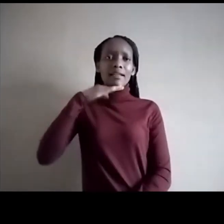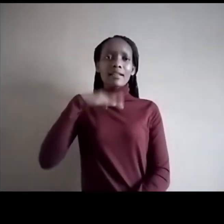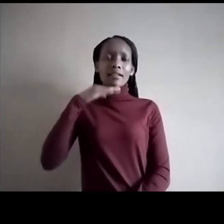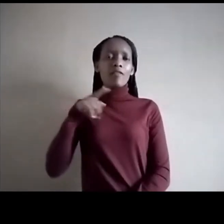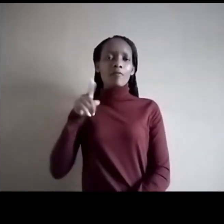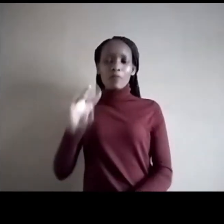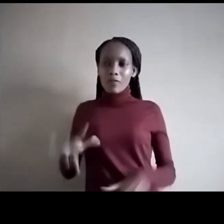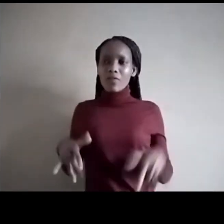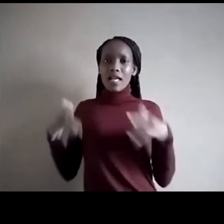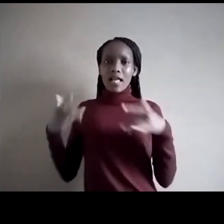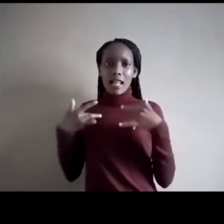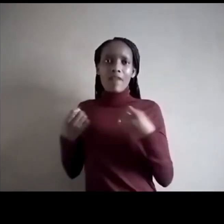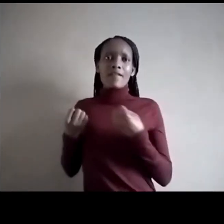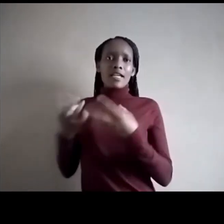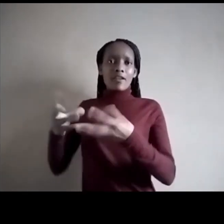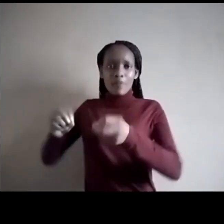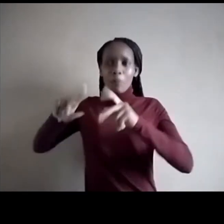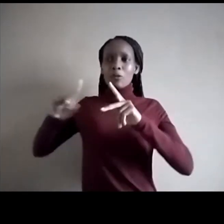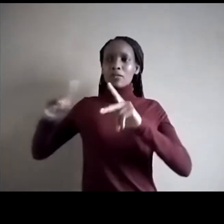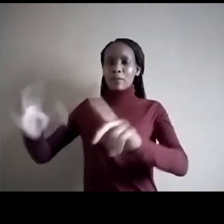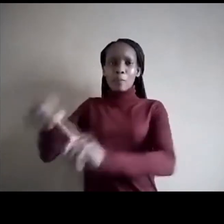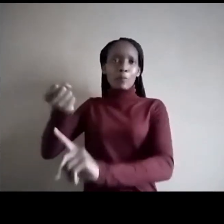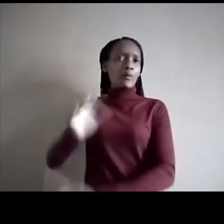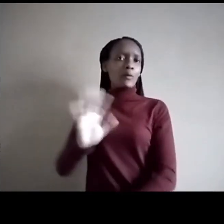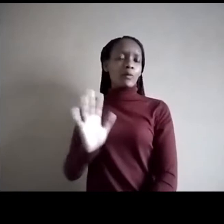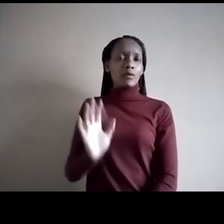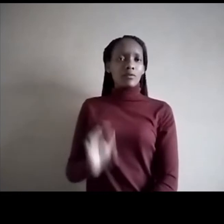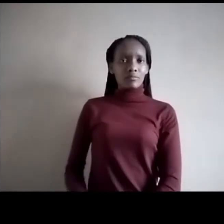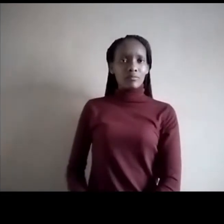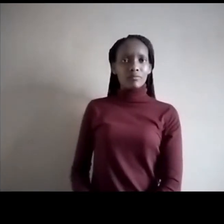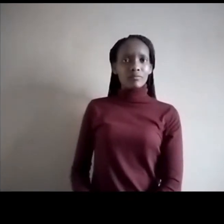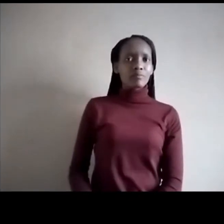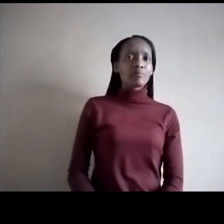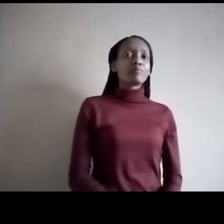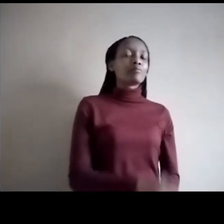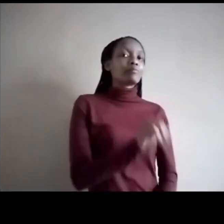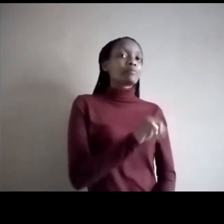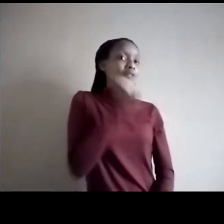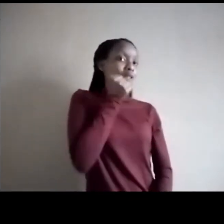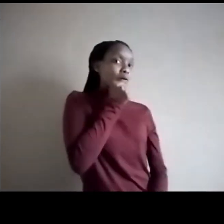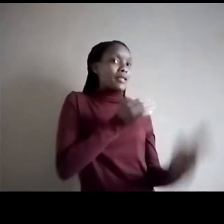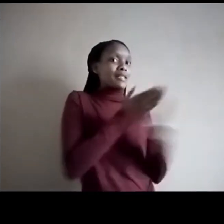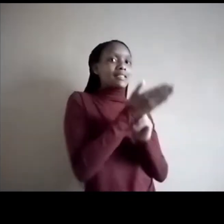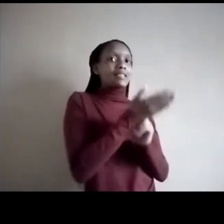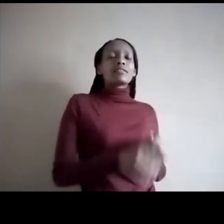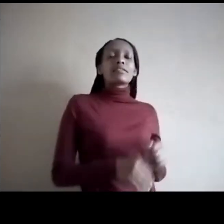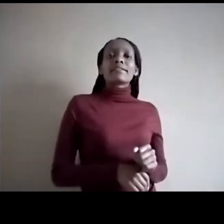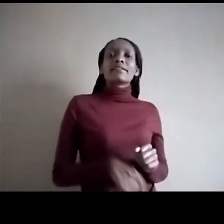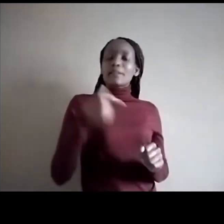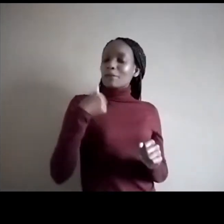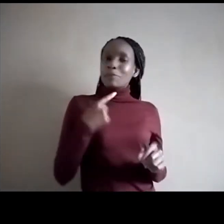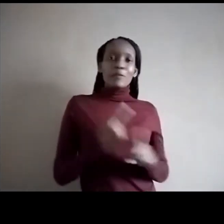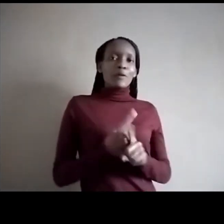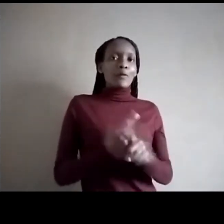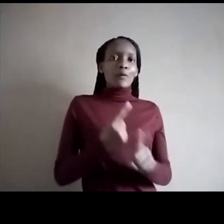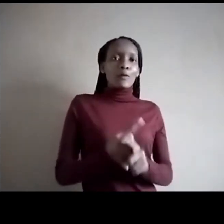the opportunity that it presents. You know, Lydia, I always say, sorry to cut you, I always say to people I was paralysed